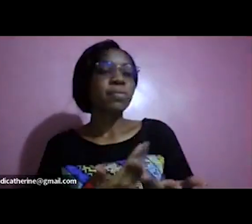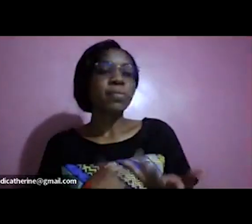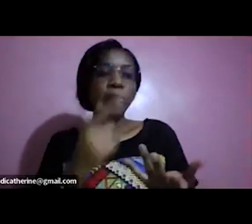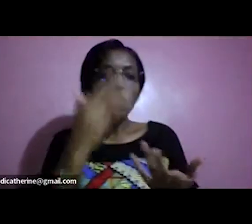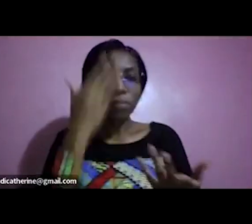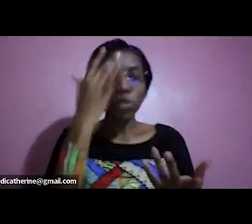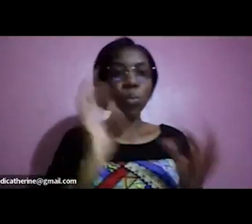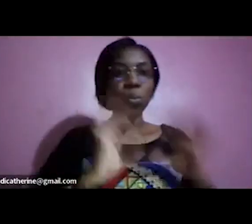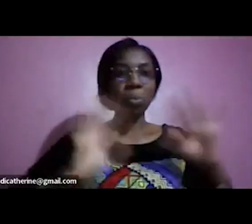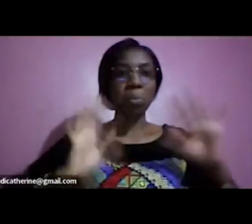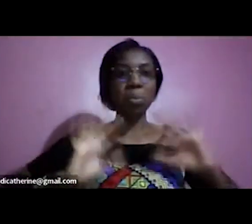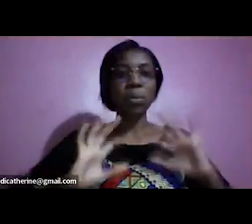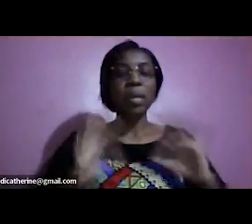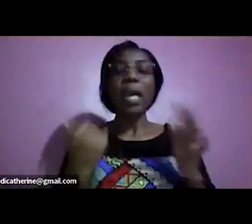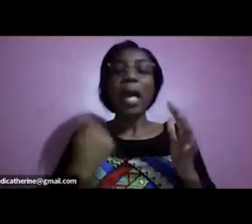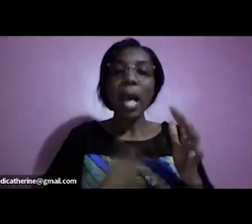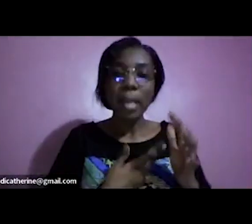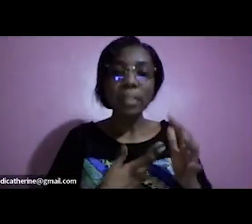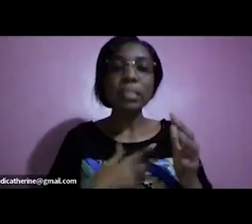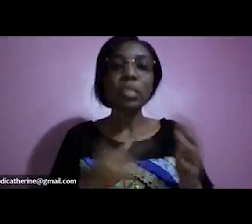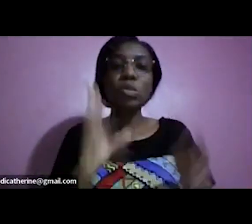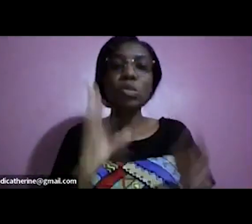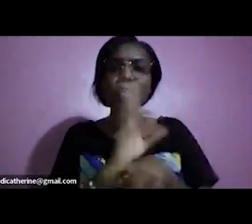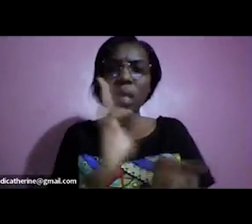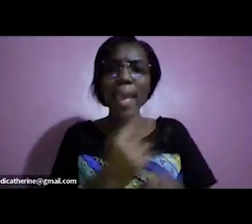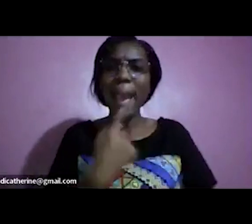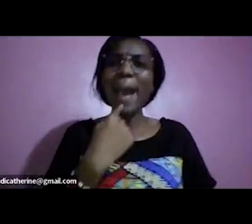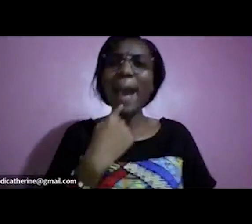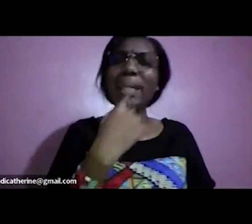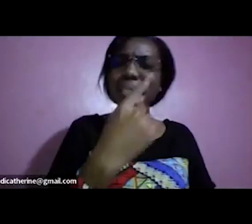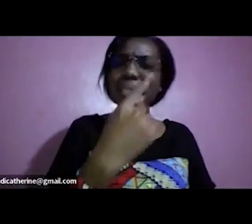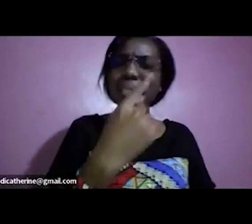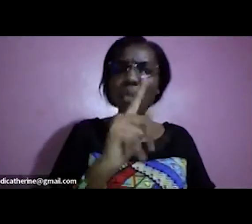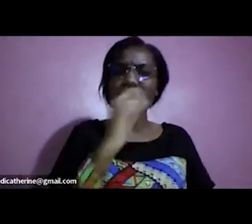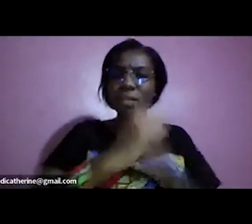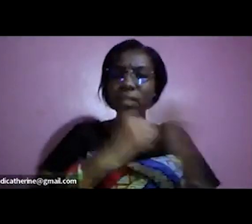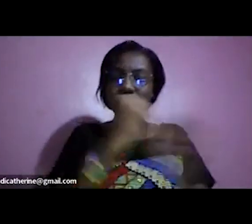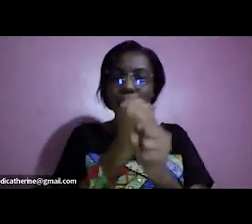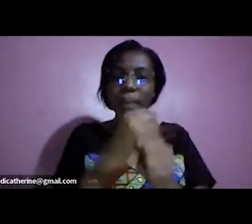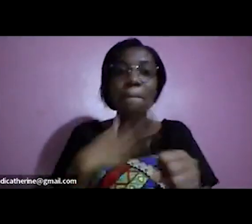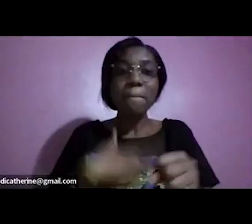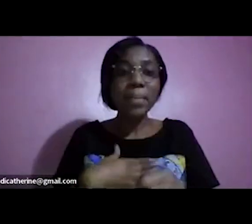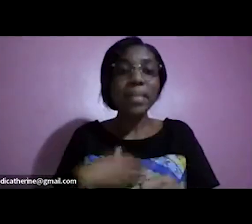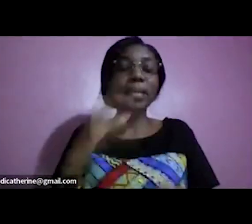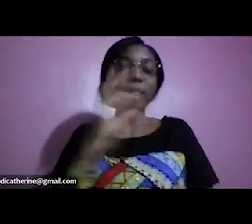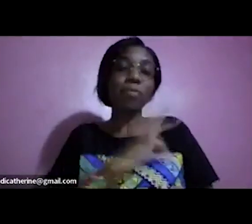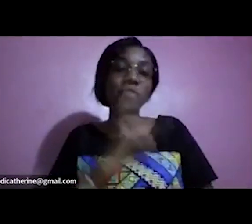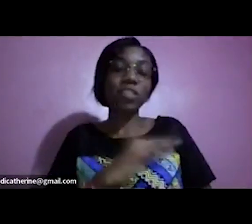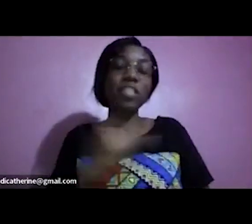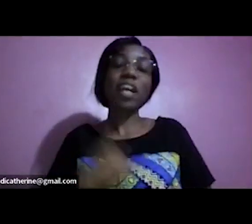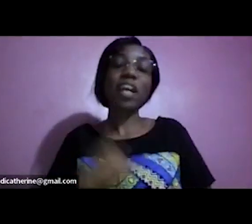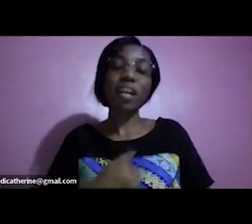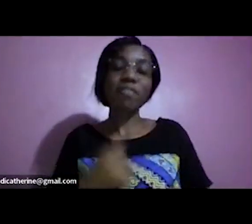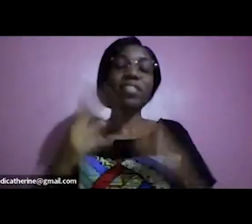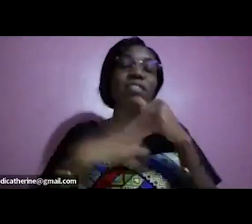wow i am spending a hundred million a year i am earning 70 million everything i'm spending